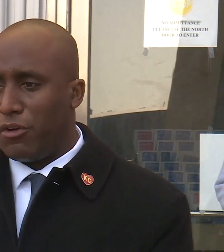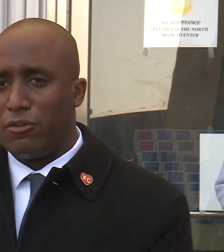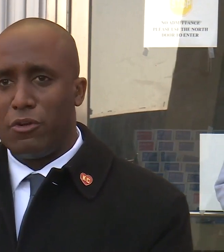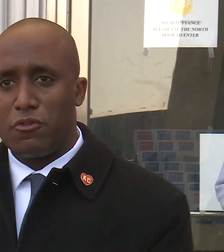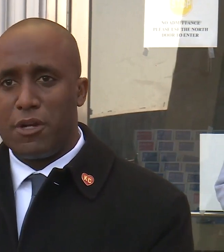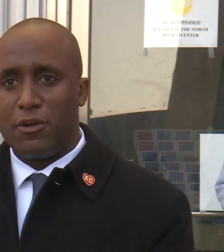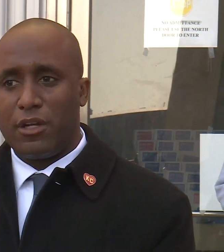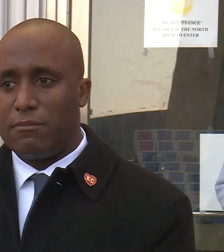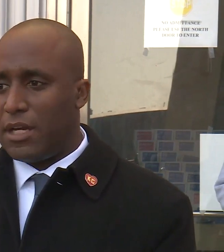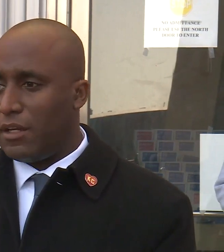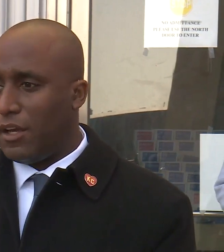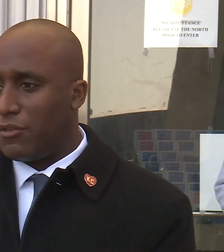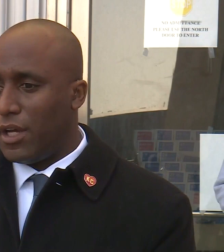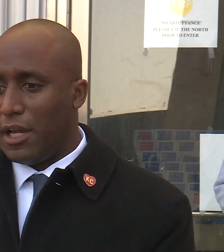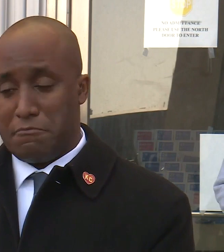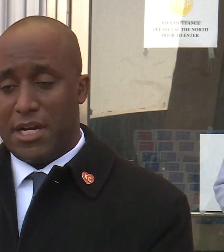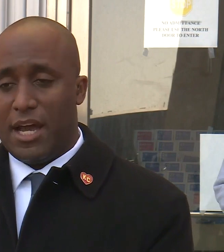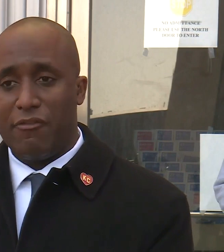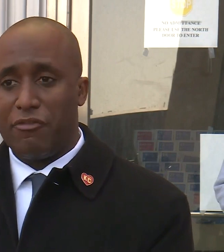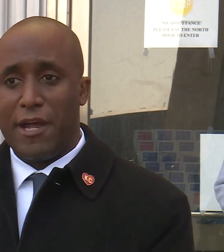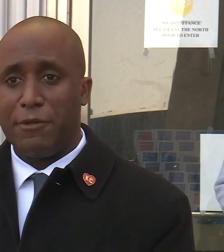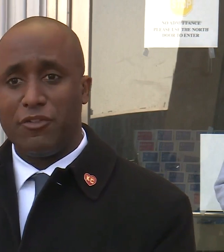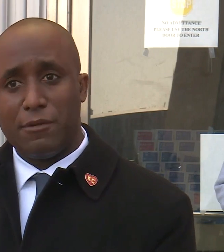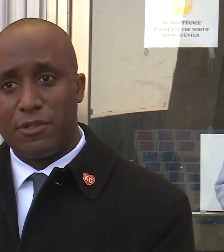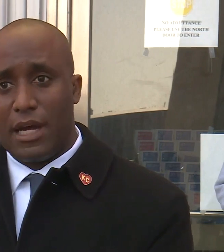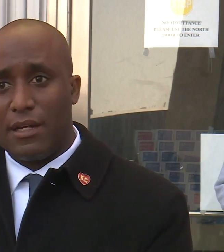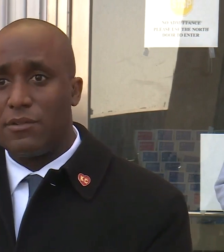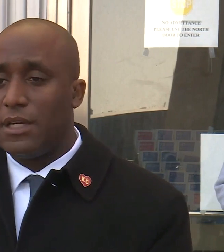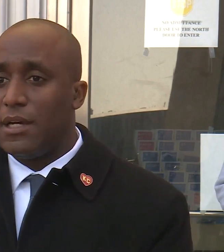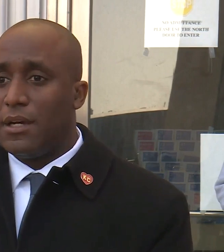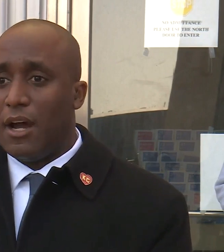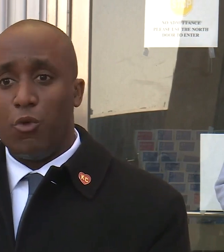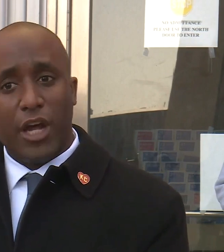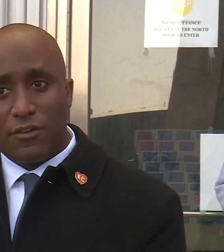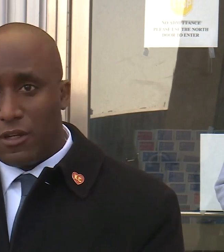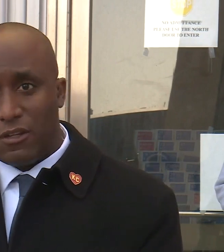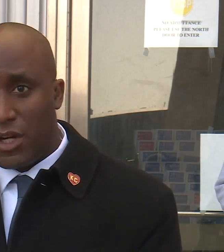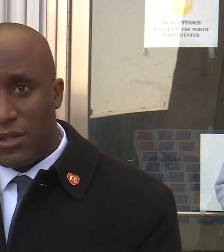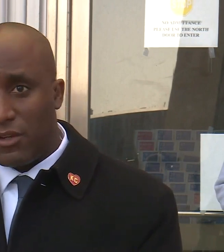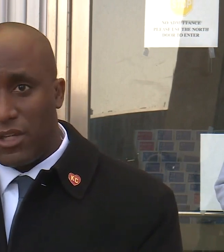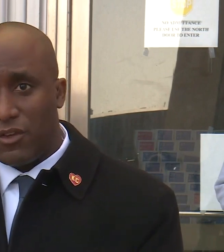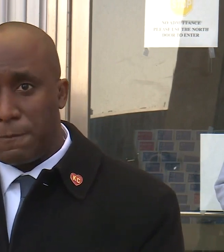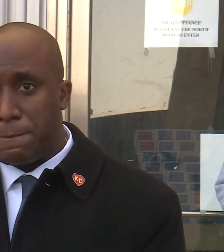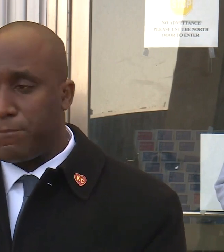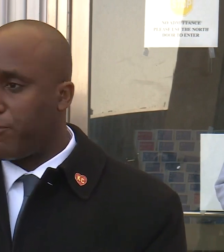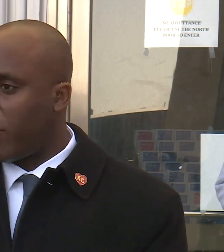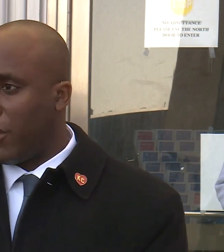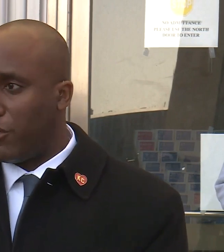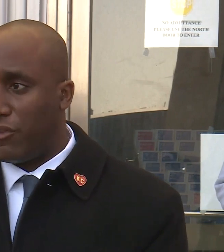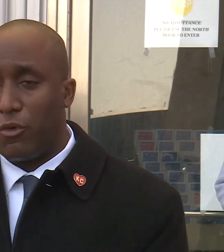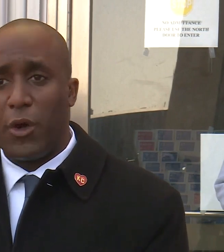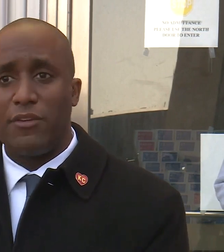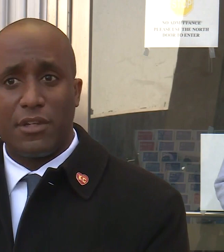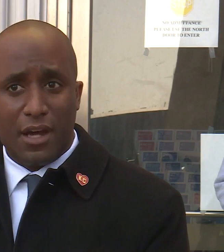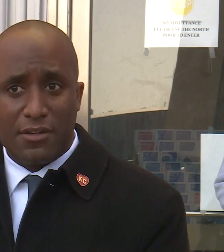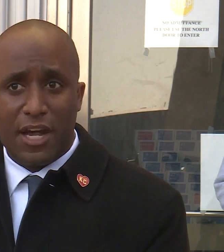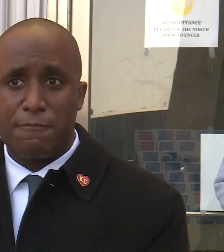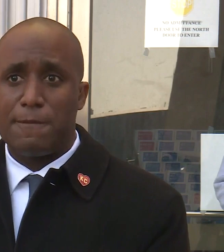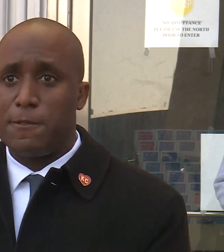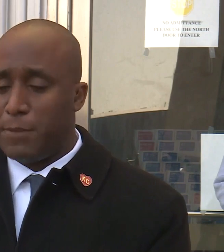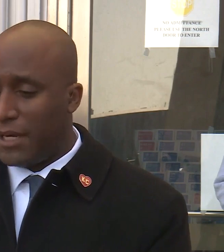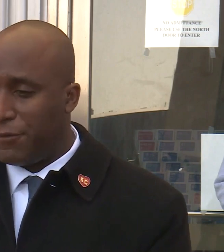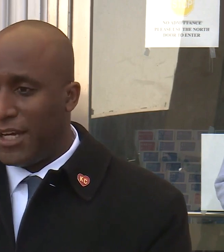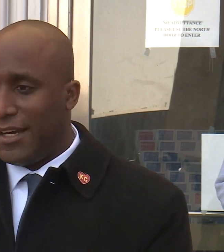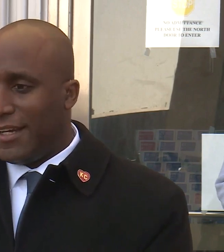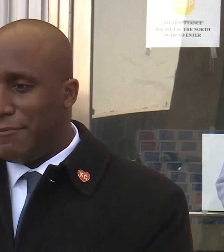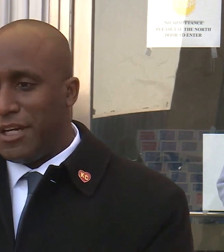I noted on social media yesterday, like many, I have a family of some size. I will not see them on Thanksgiving. There are different ways to contact